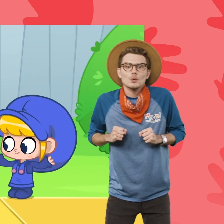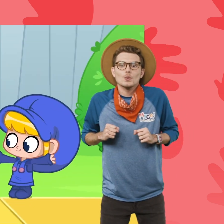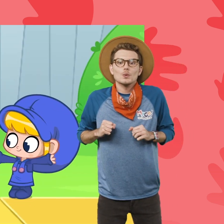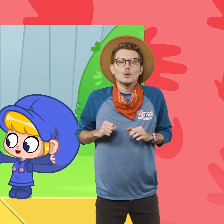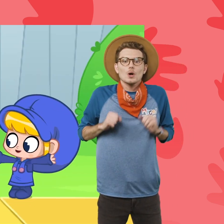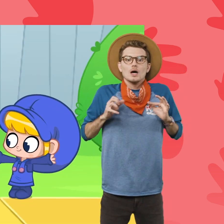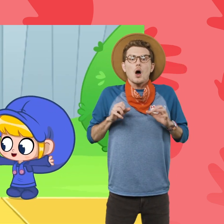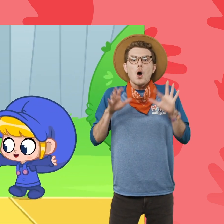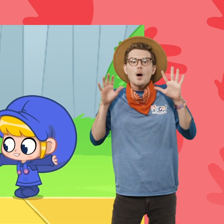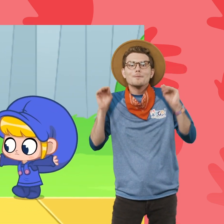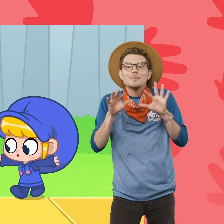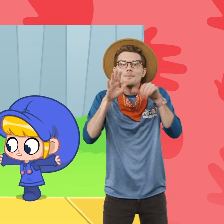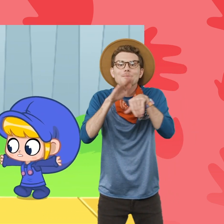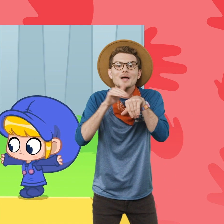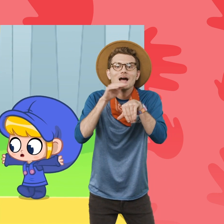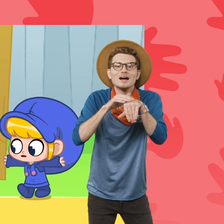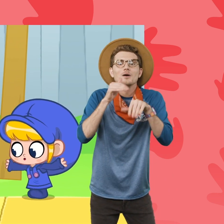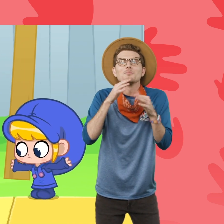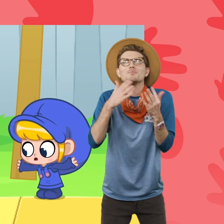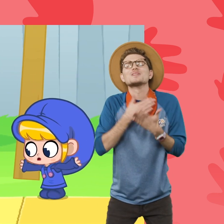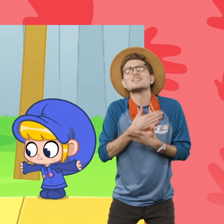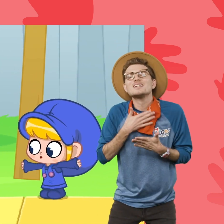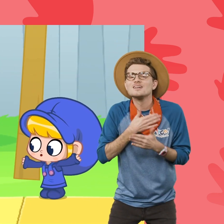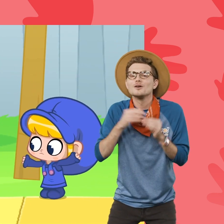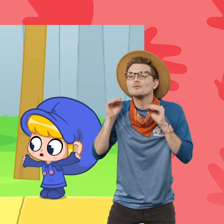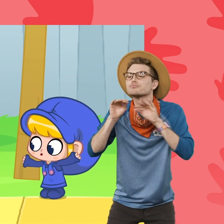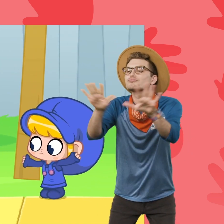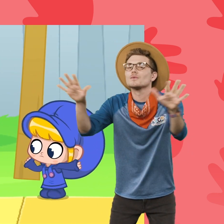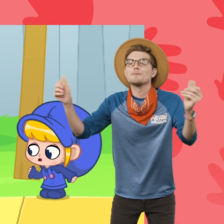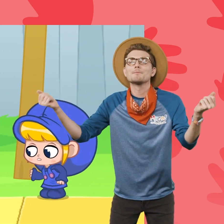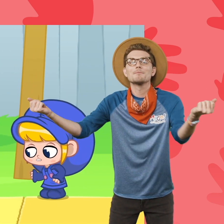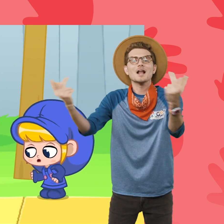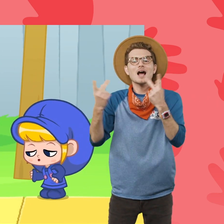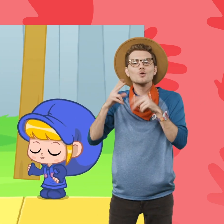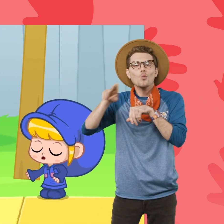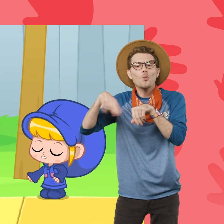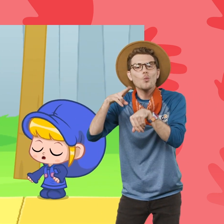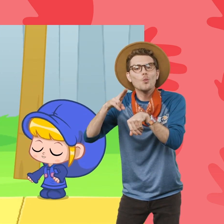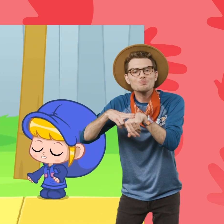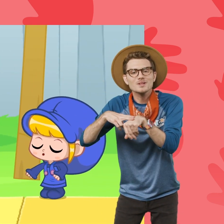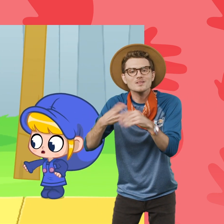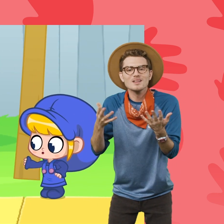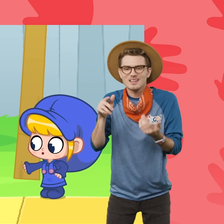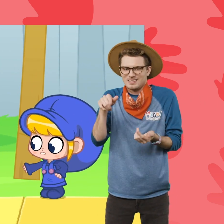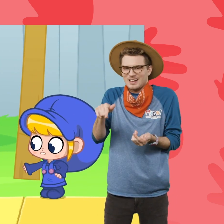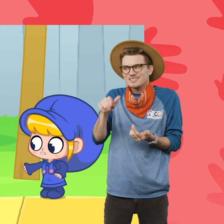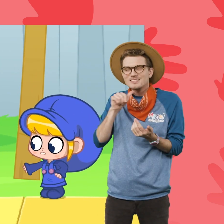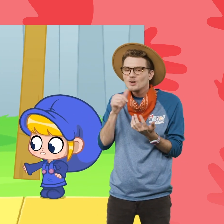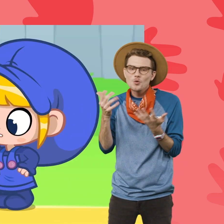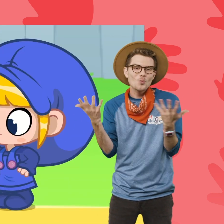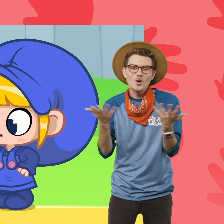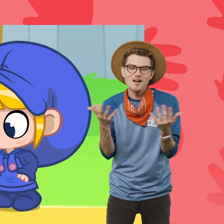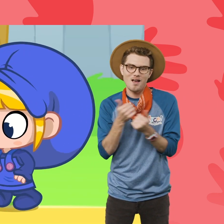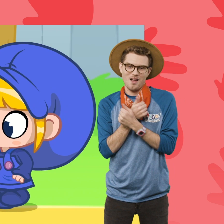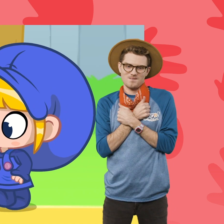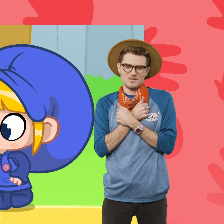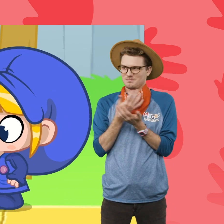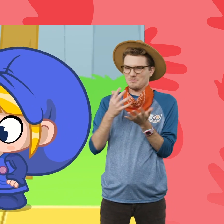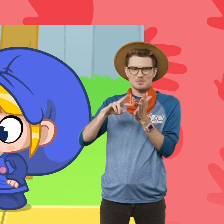Magic pet, please turn everyone back to normal. This isn't what love is about. People should like each